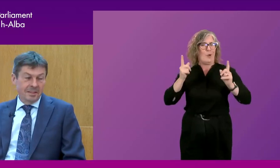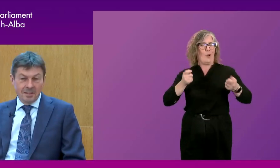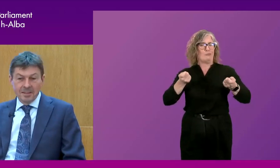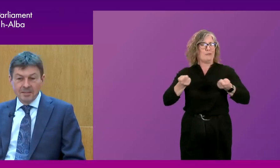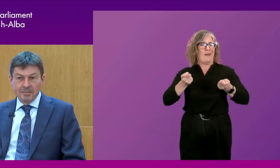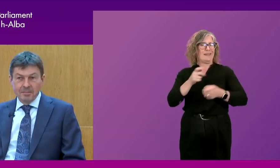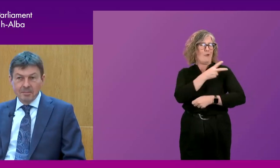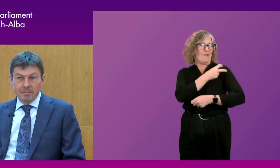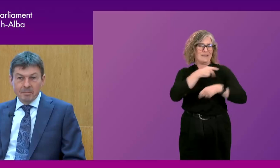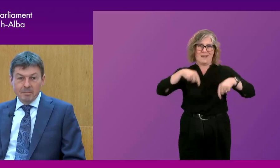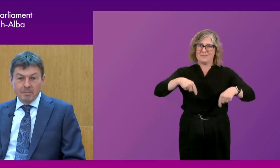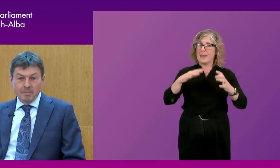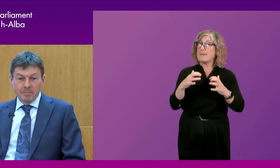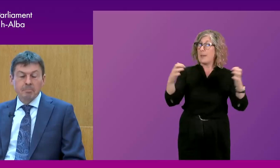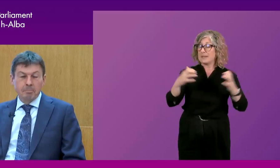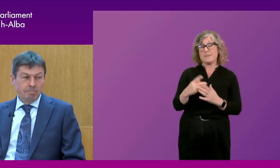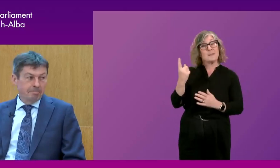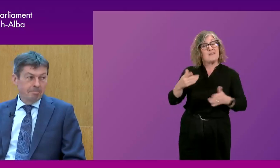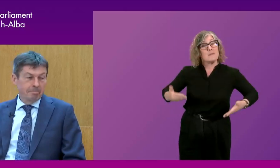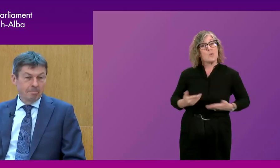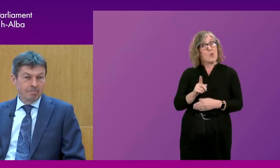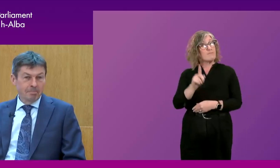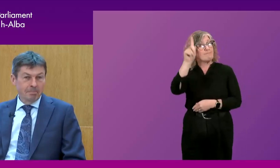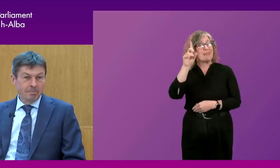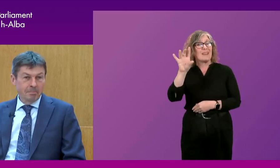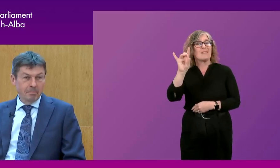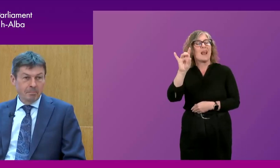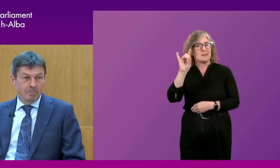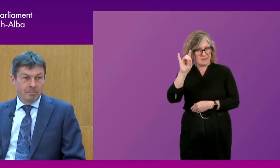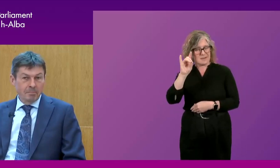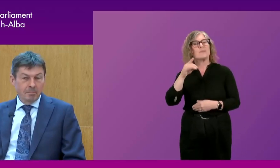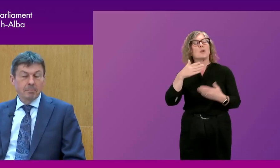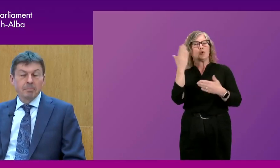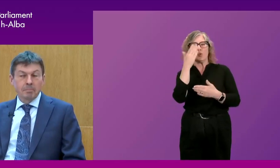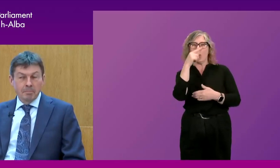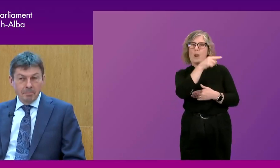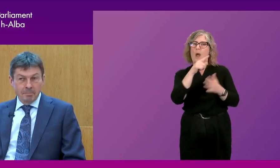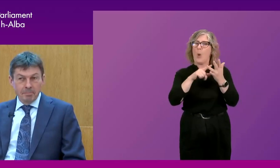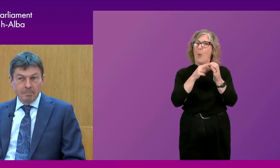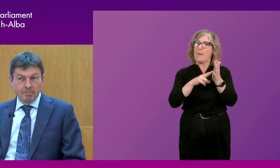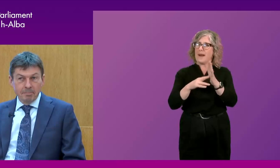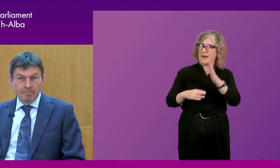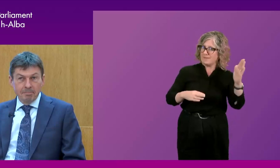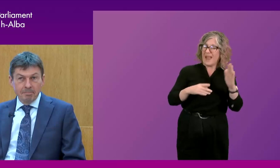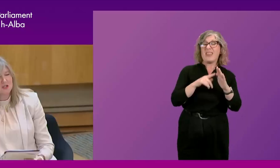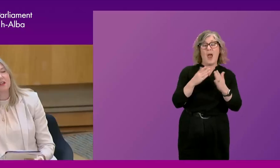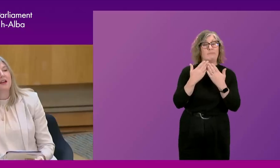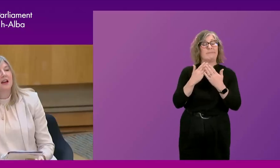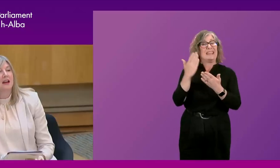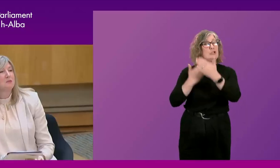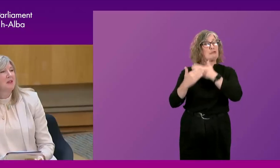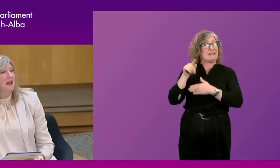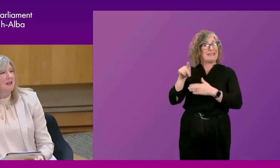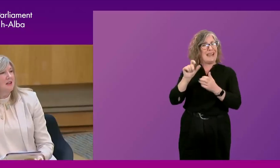the Parliament. Ken was born in Inverness, went to school in Patree and Oban, went on to study history at Edinburgh University,